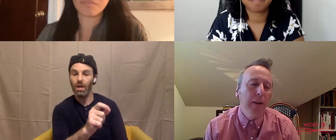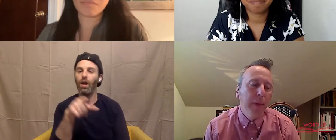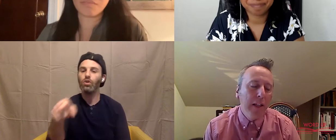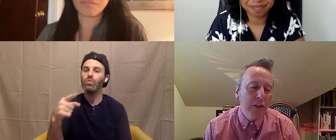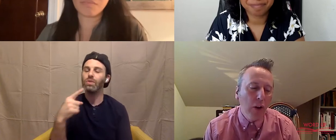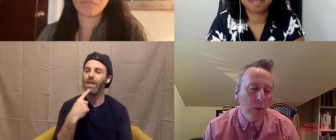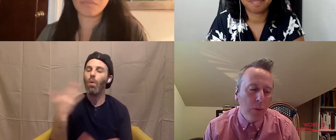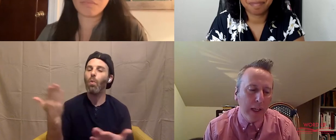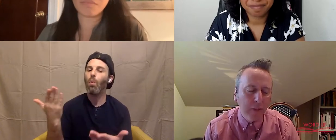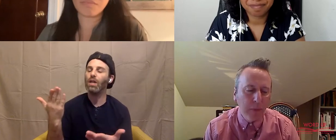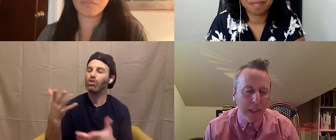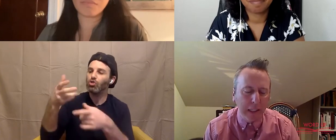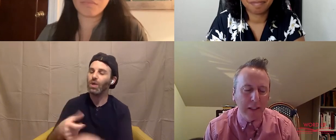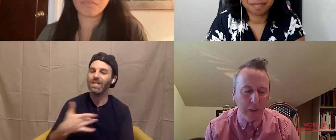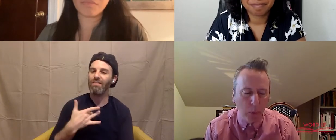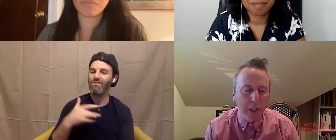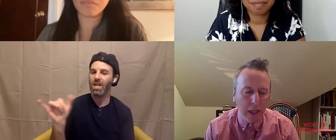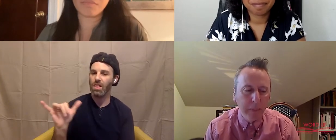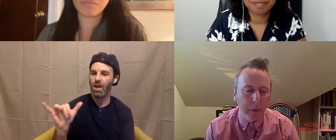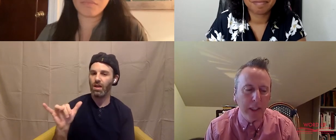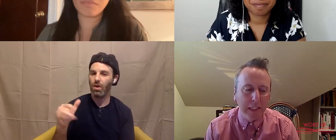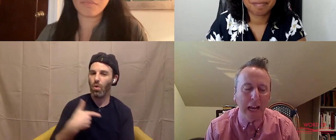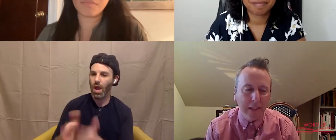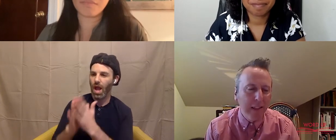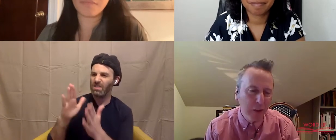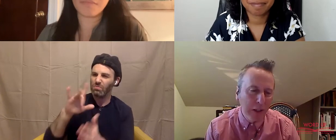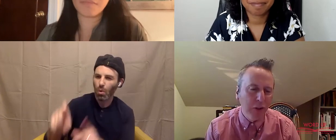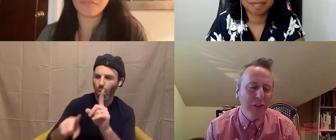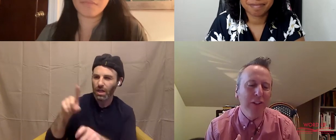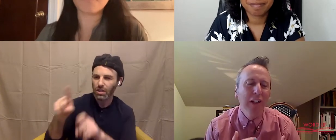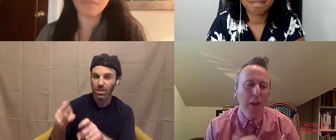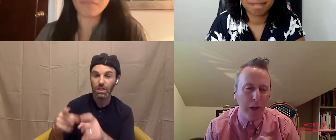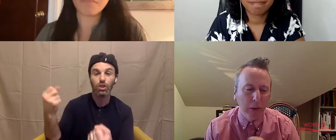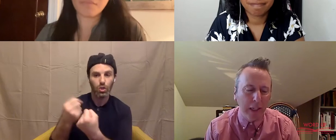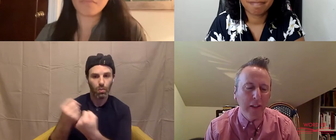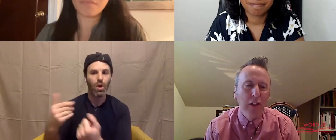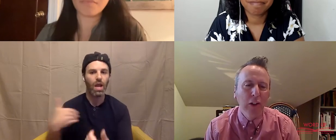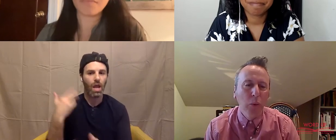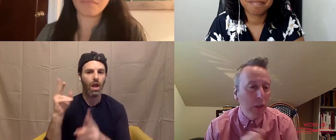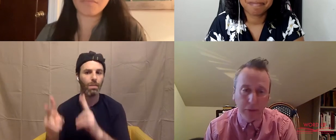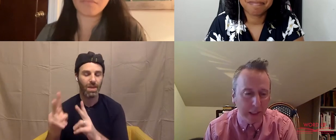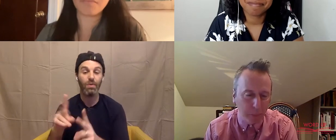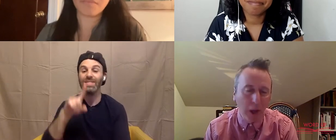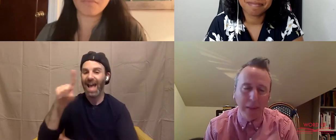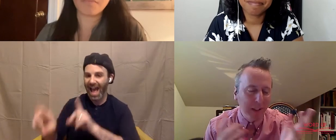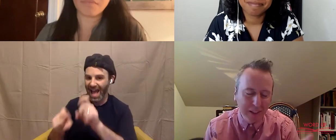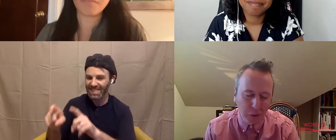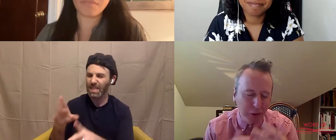And so I guess for me, like supporting young people is asking these questions about like, what does trust feel like in your body? And this is a question